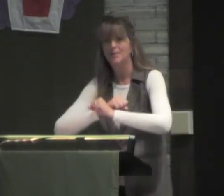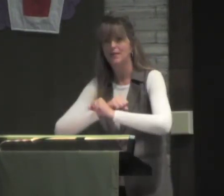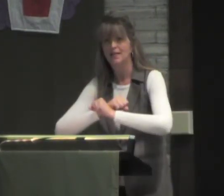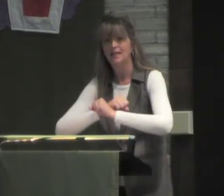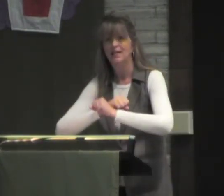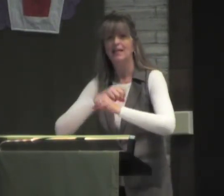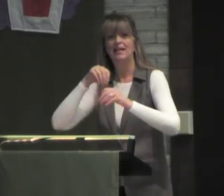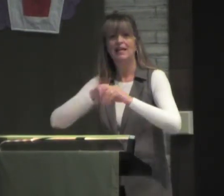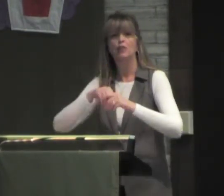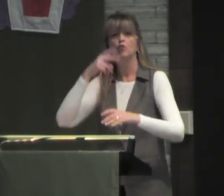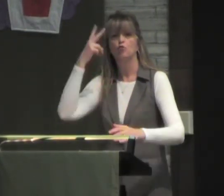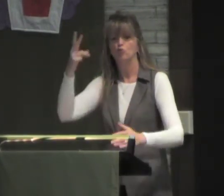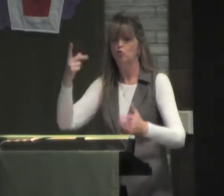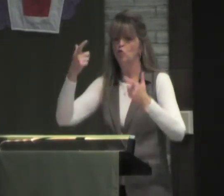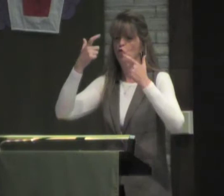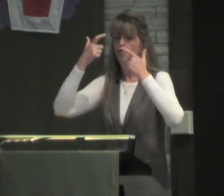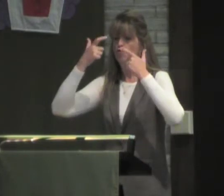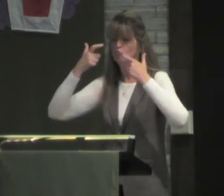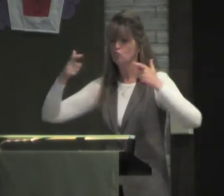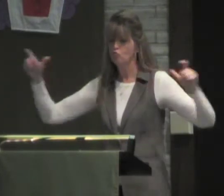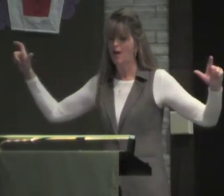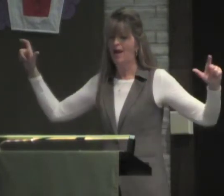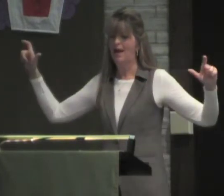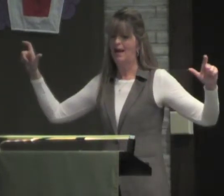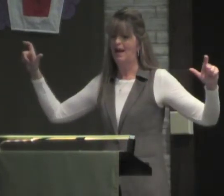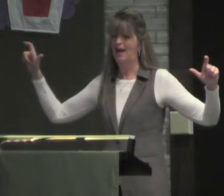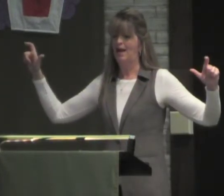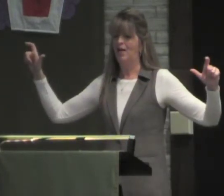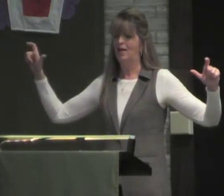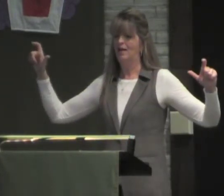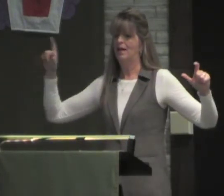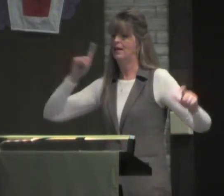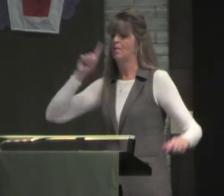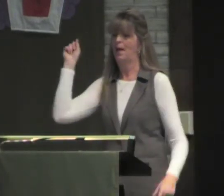prophets can be summed up in the two greatest commandments.